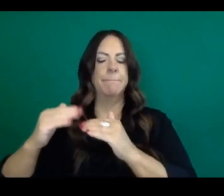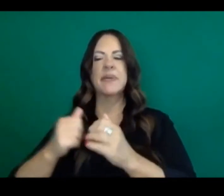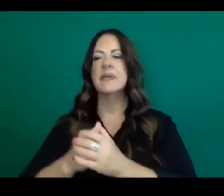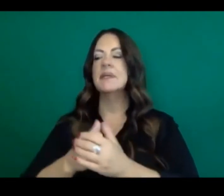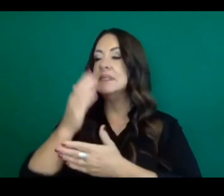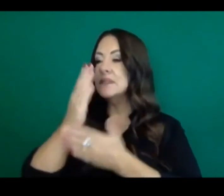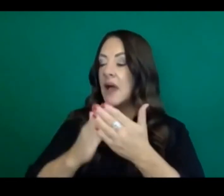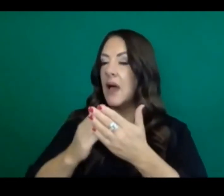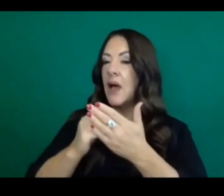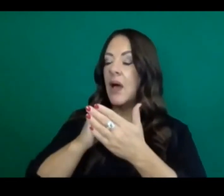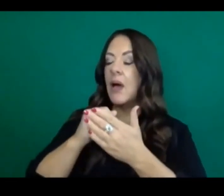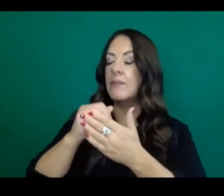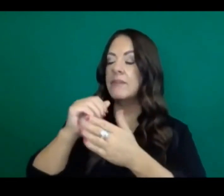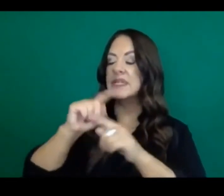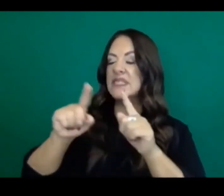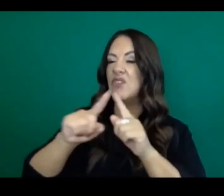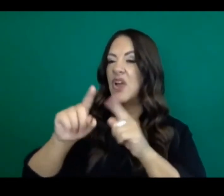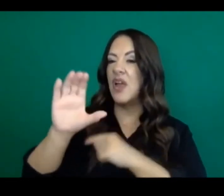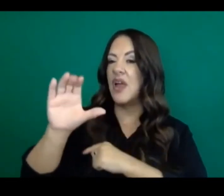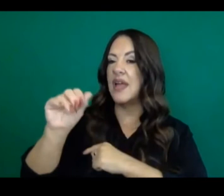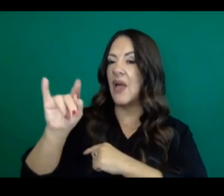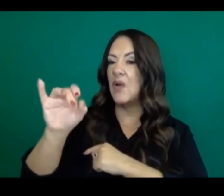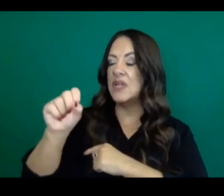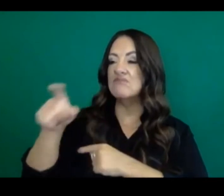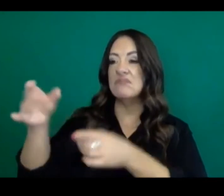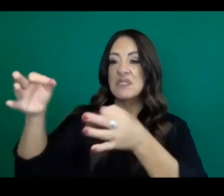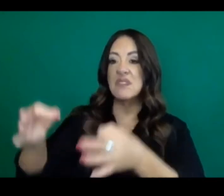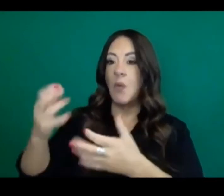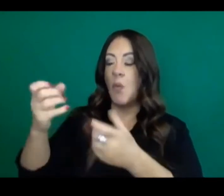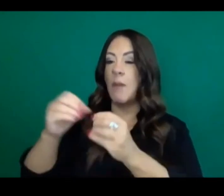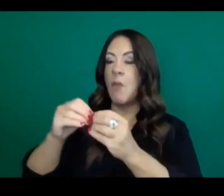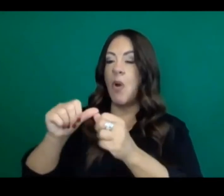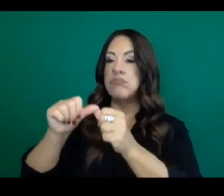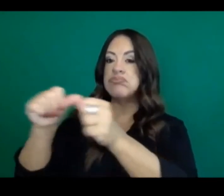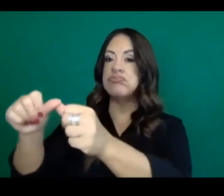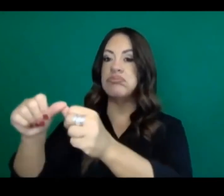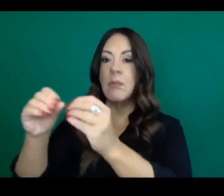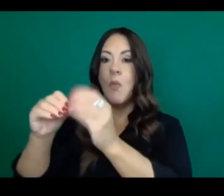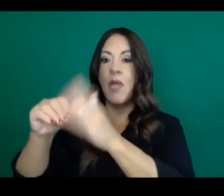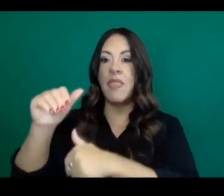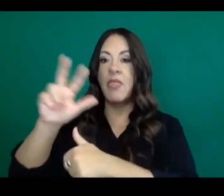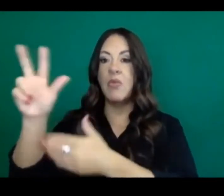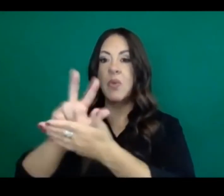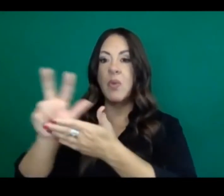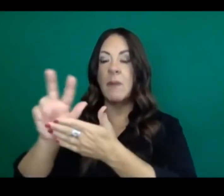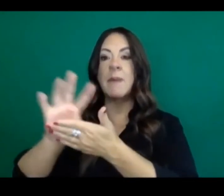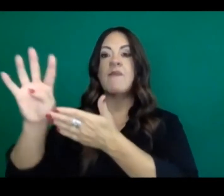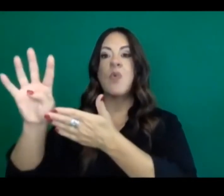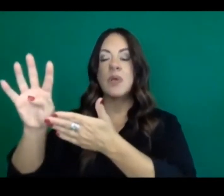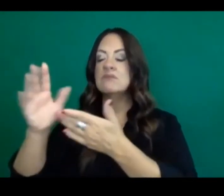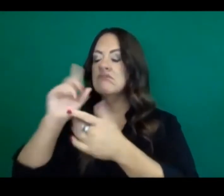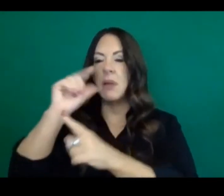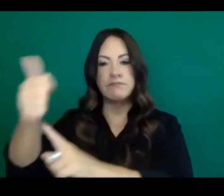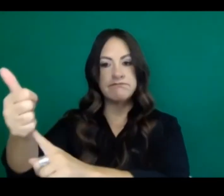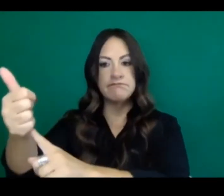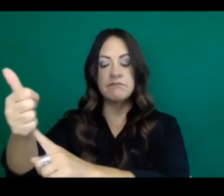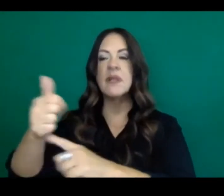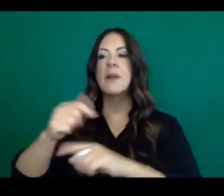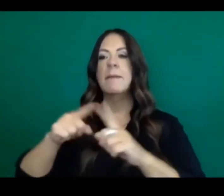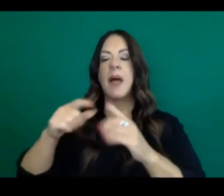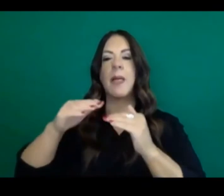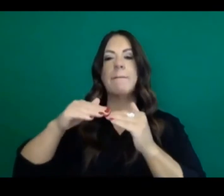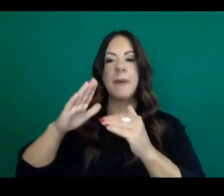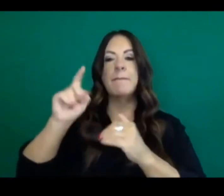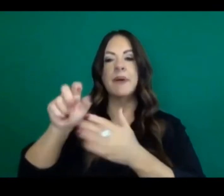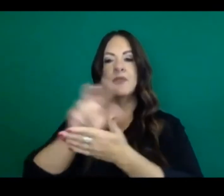may spend even longer in a tier as we see the impact of some of the changes that they make. And the two weeks of consecutive data